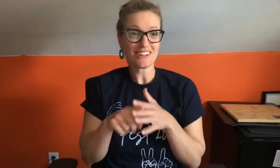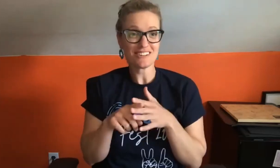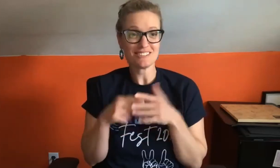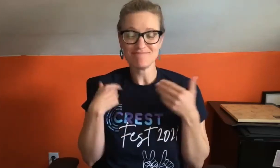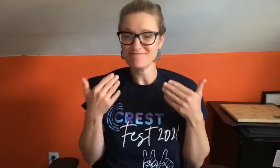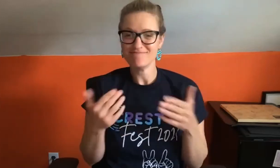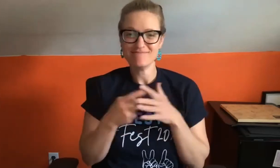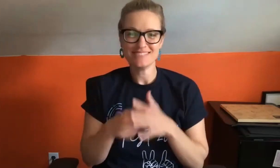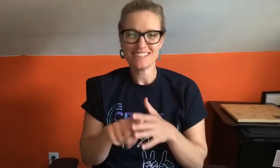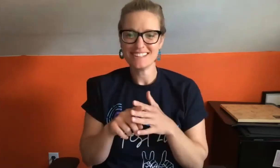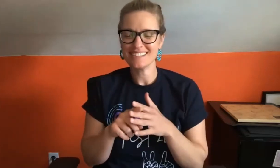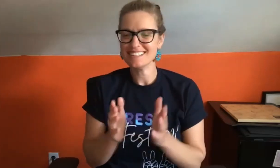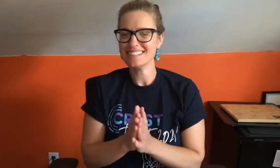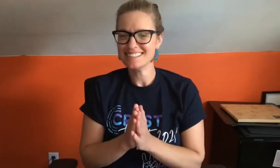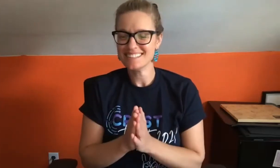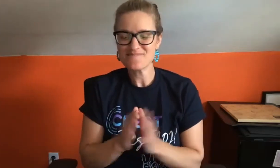I guess we'll go ahead and get started.